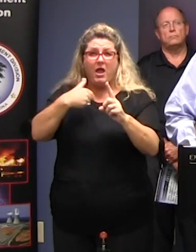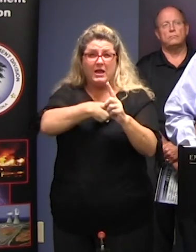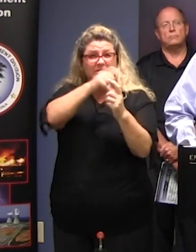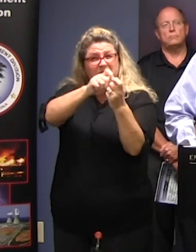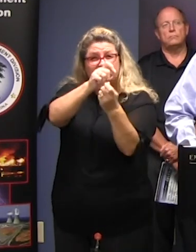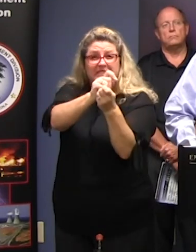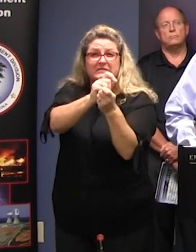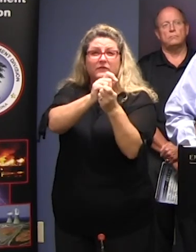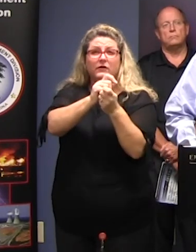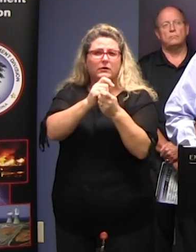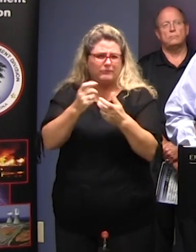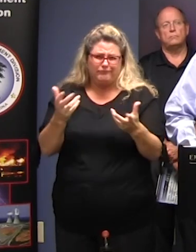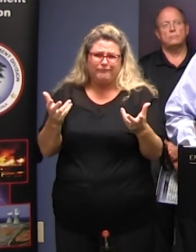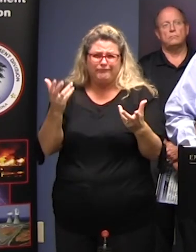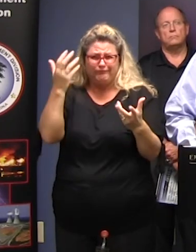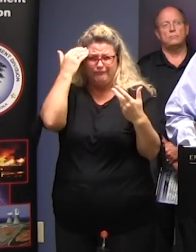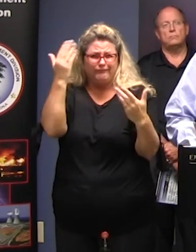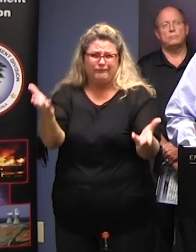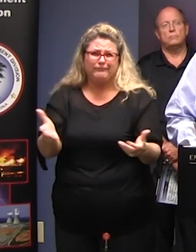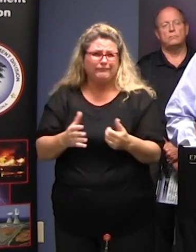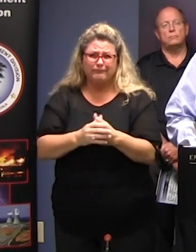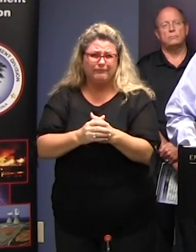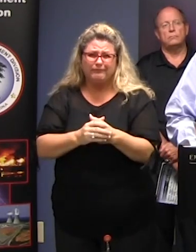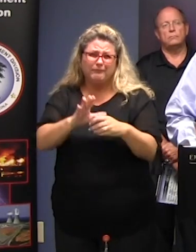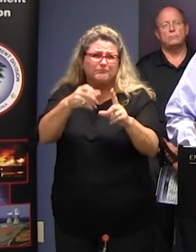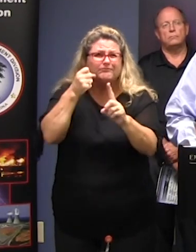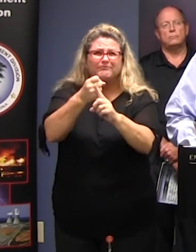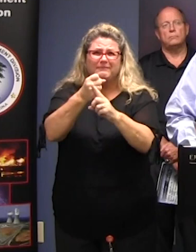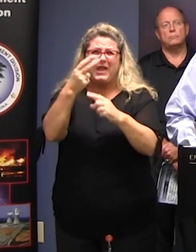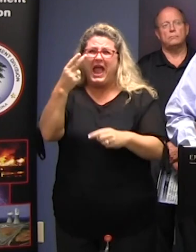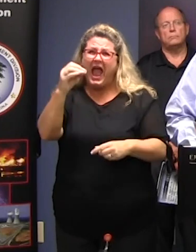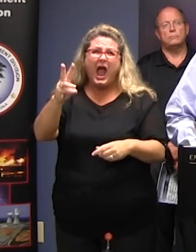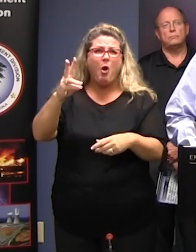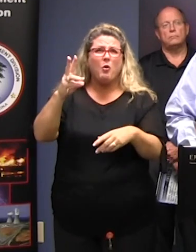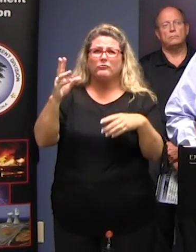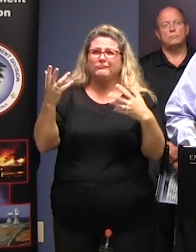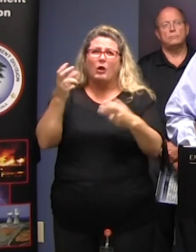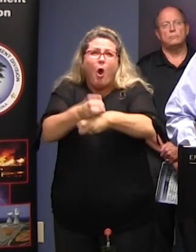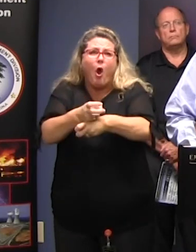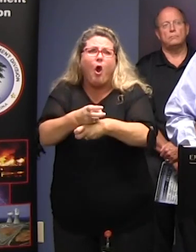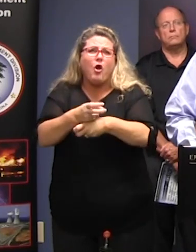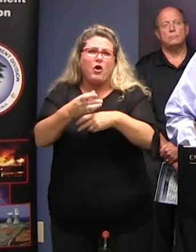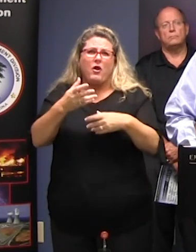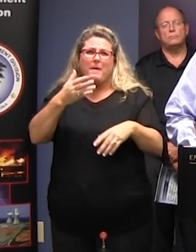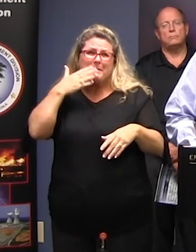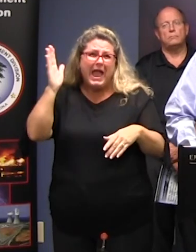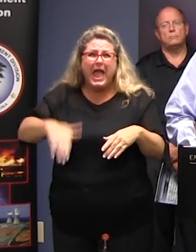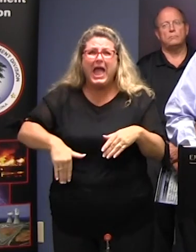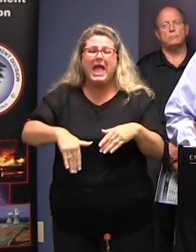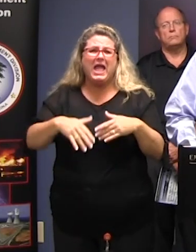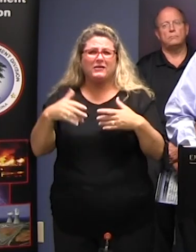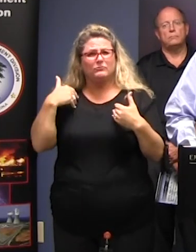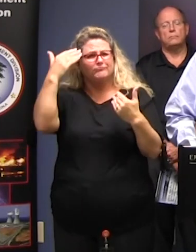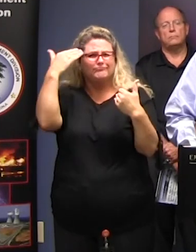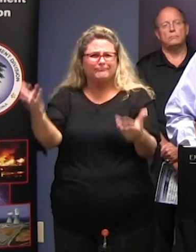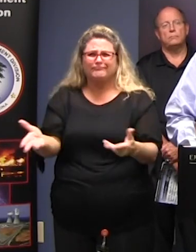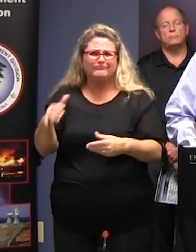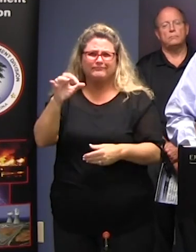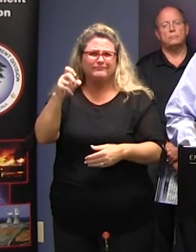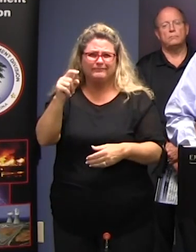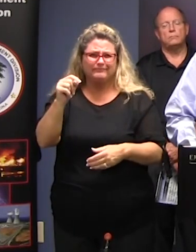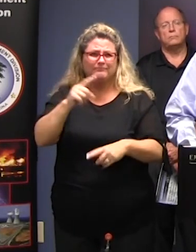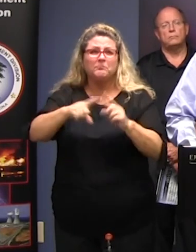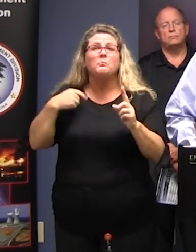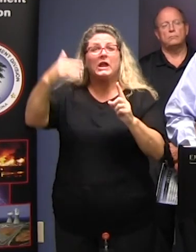so what kind of blow or or where And we don't know precisely when but we know that it's coming and we know that we